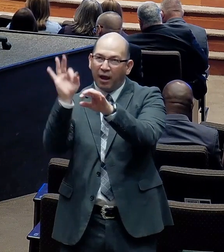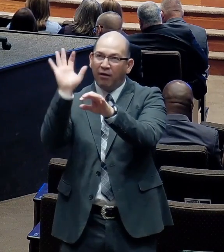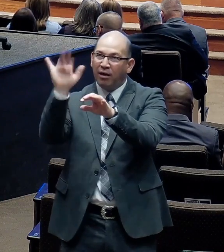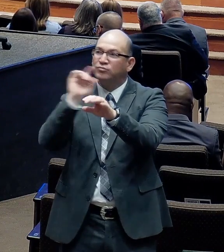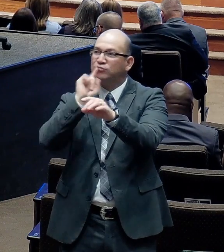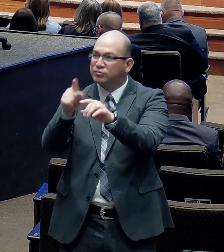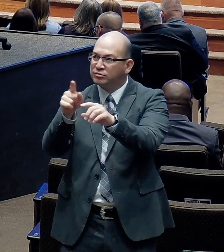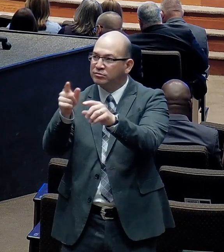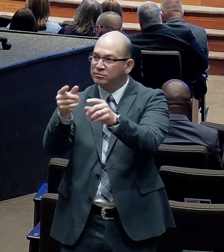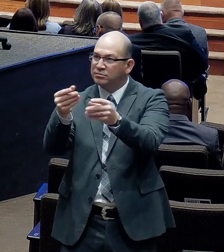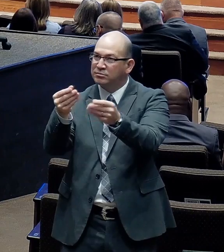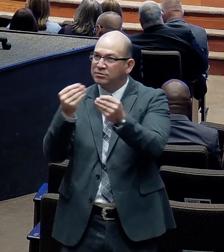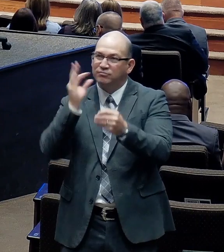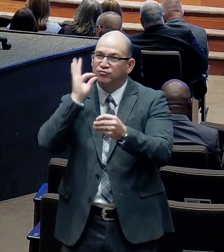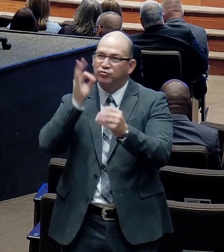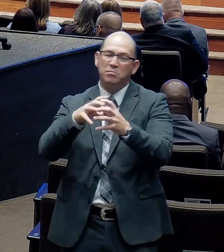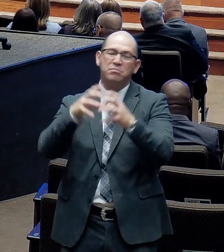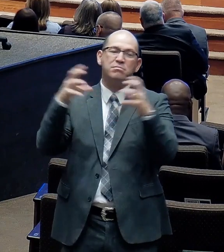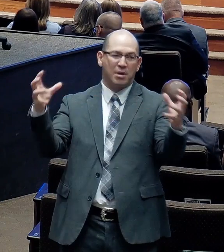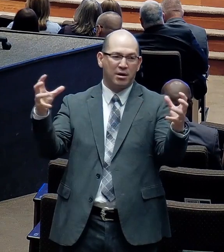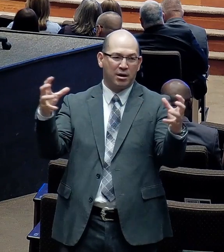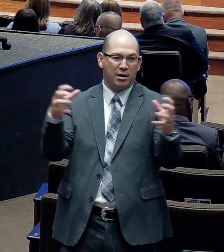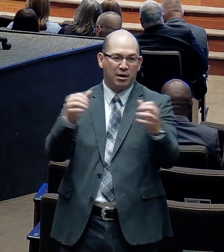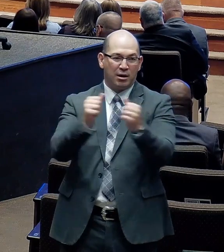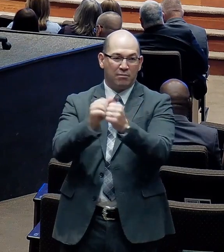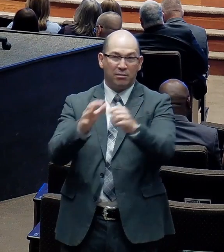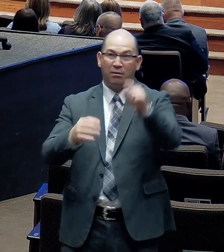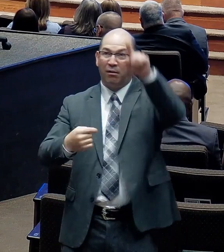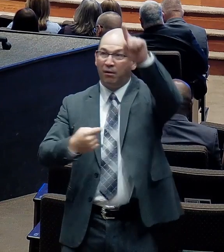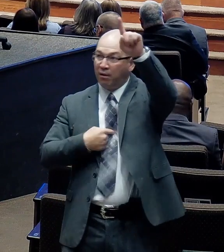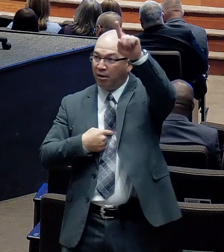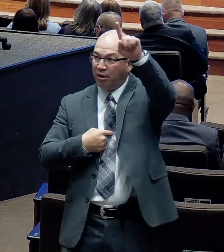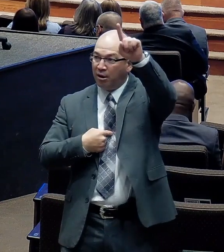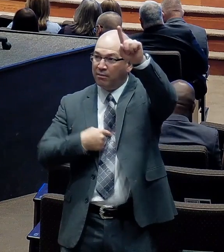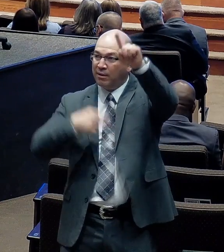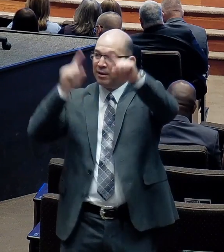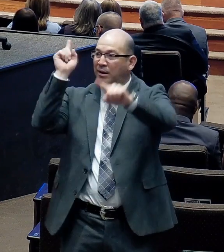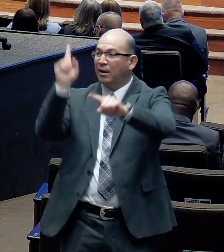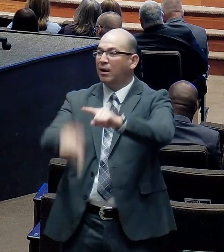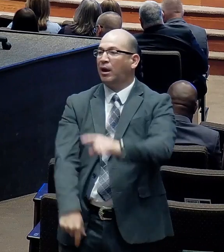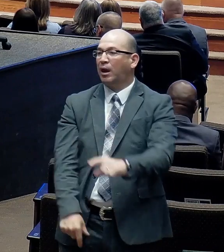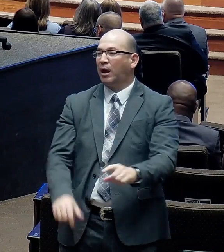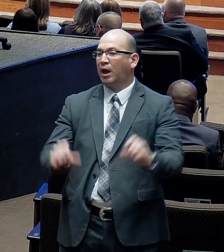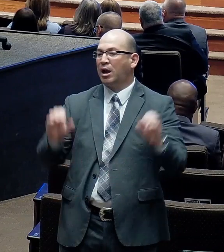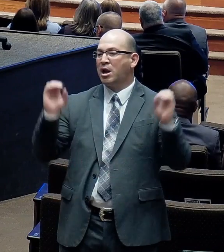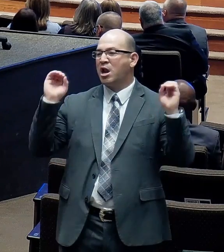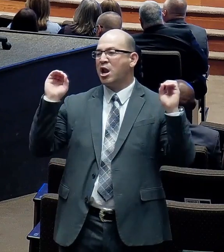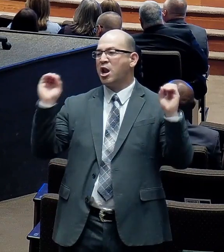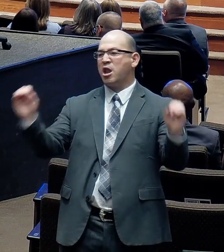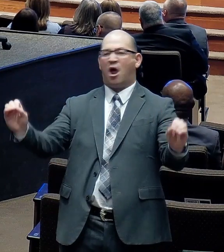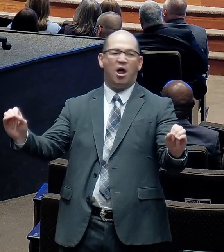For without me. You can do nothing. A total dependence.